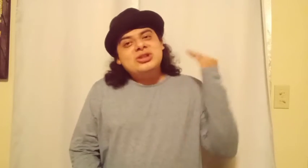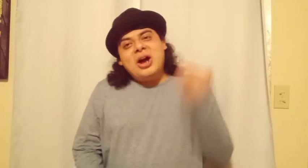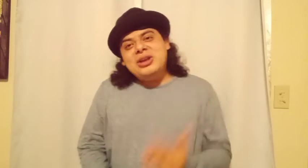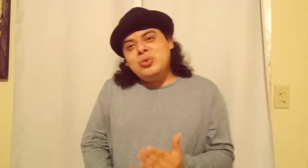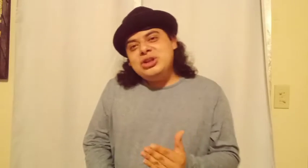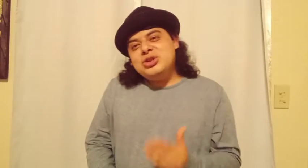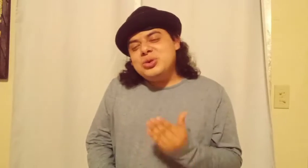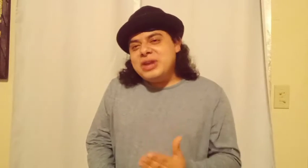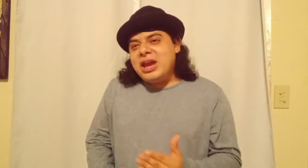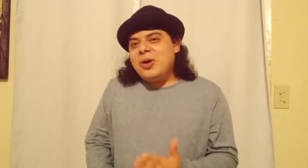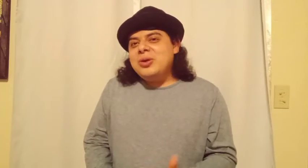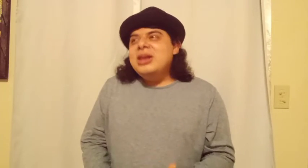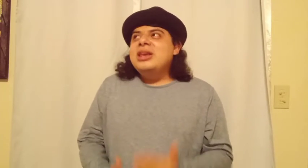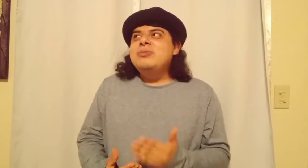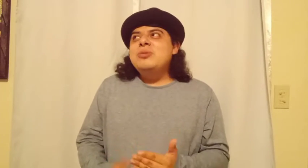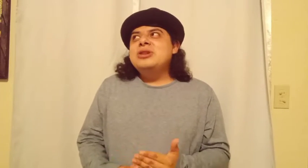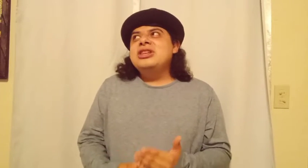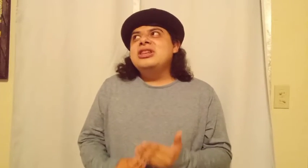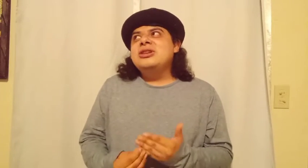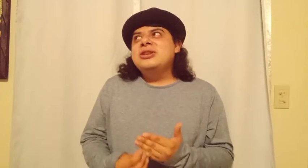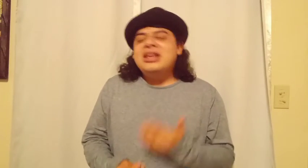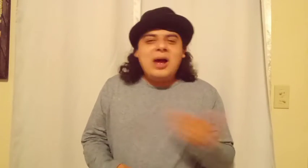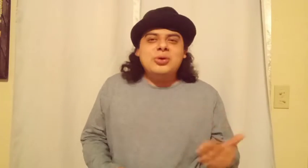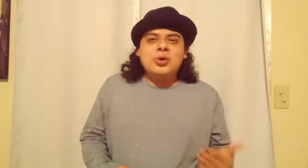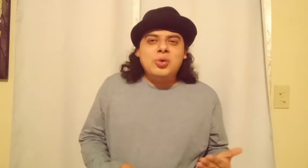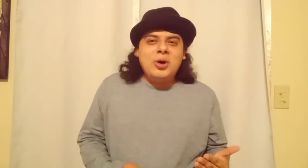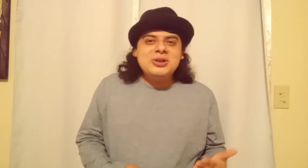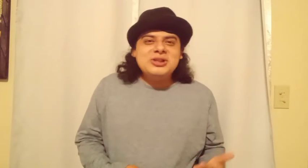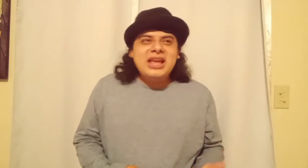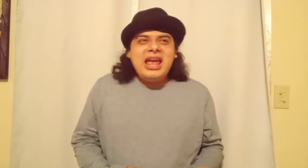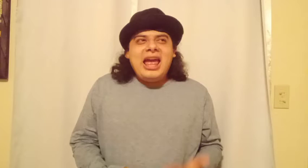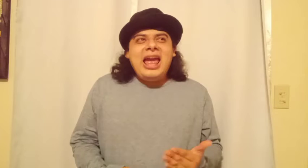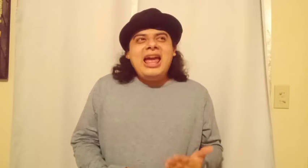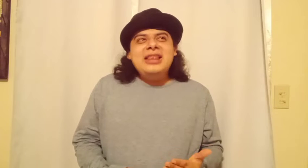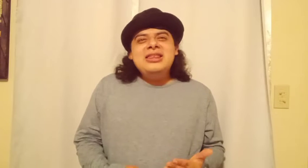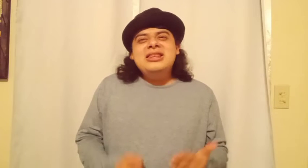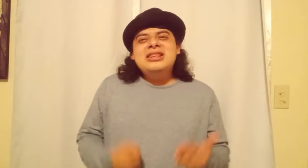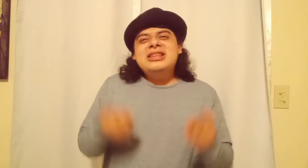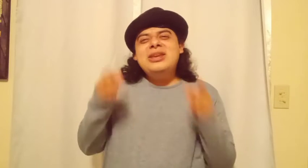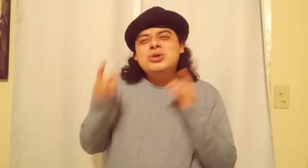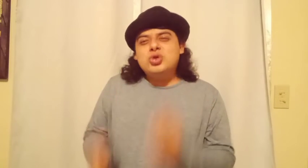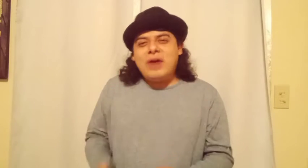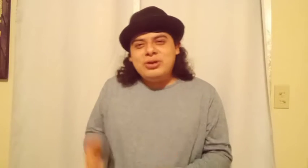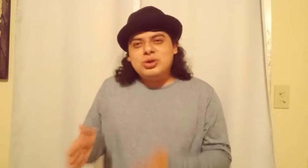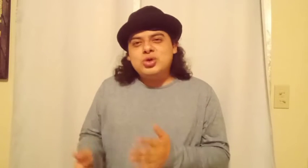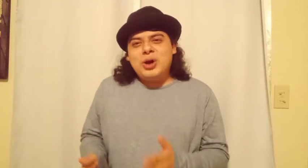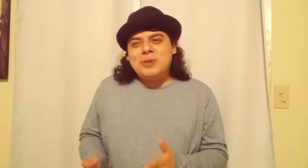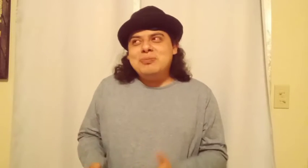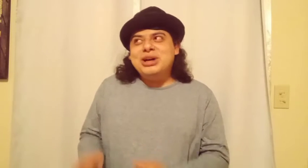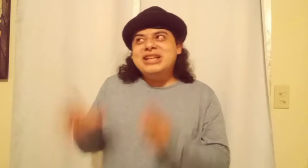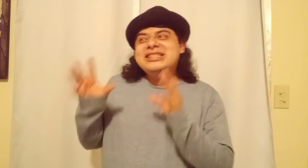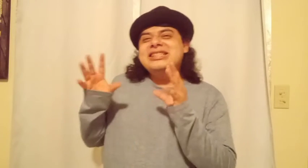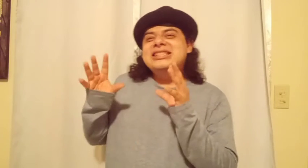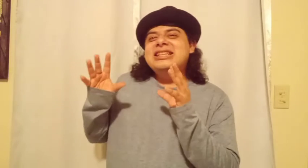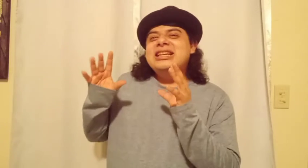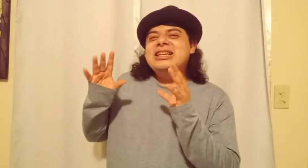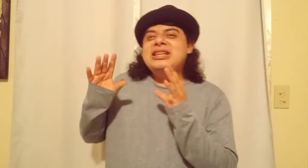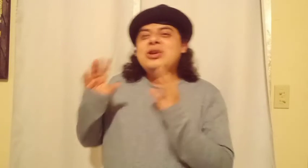Sonic reached to there, he pretty much kicked out the crooks. And he was driving the truck. But he